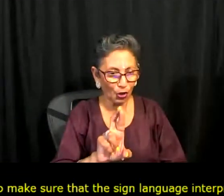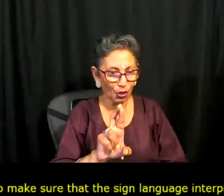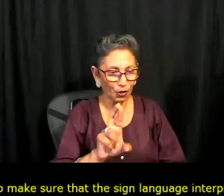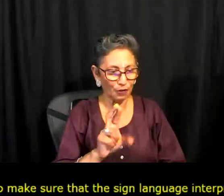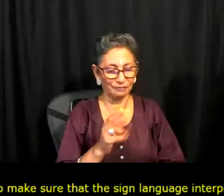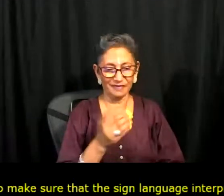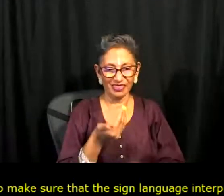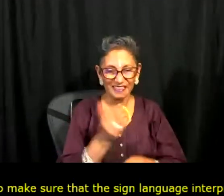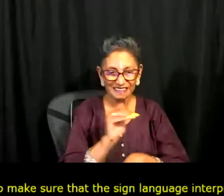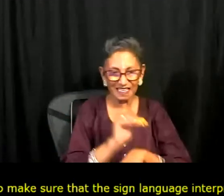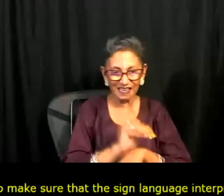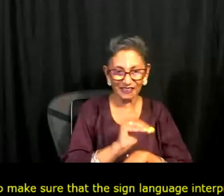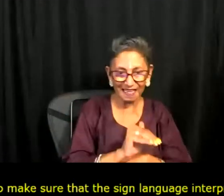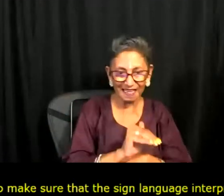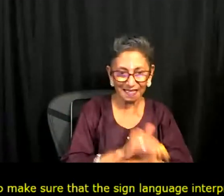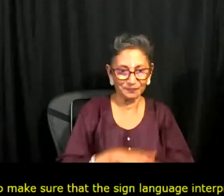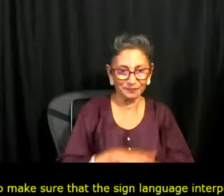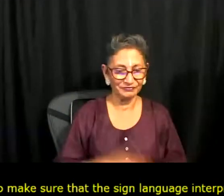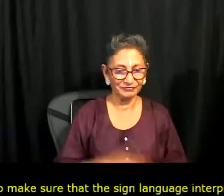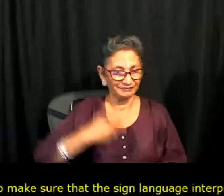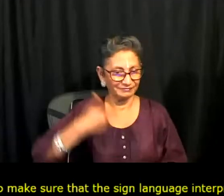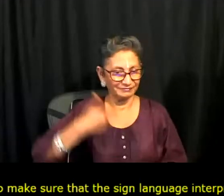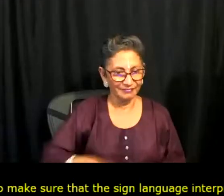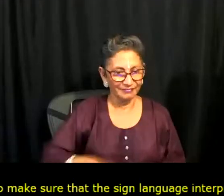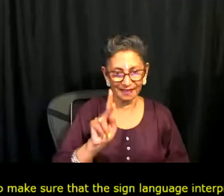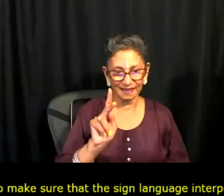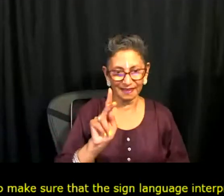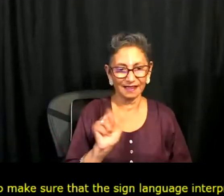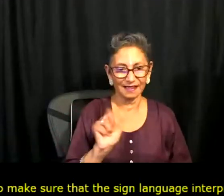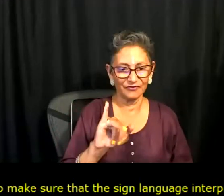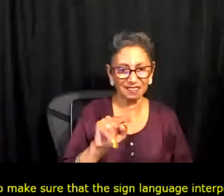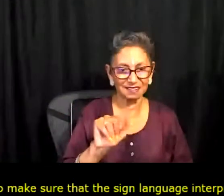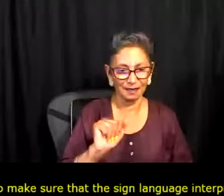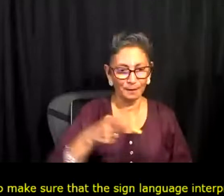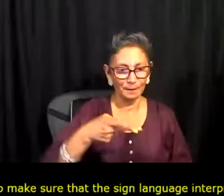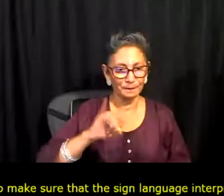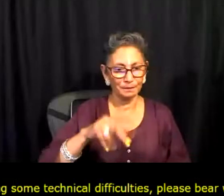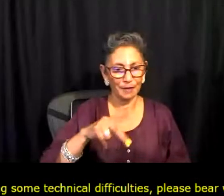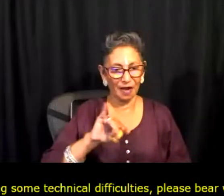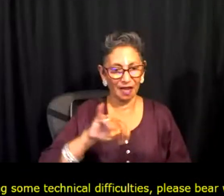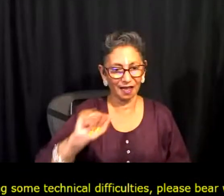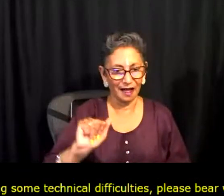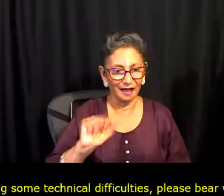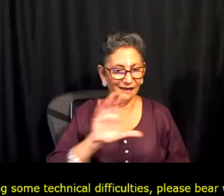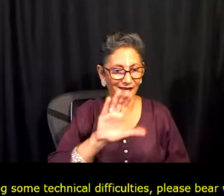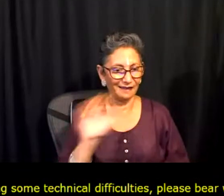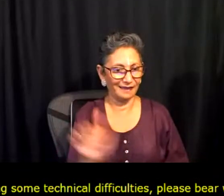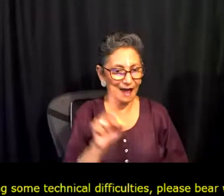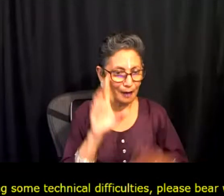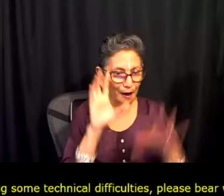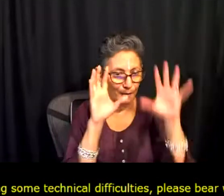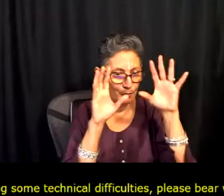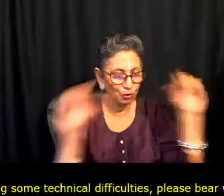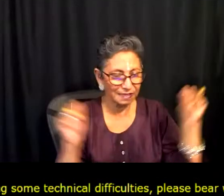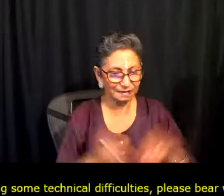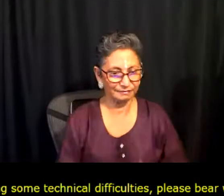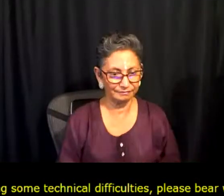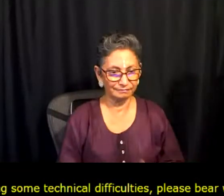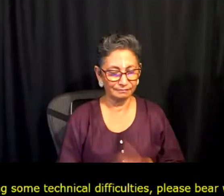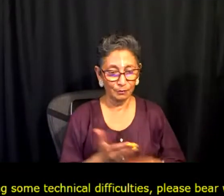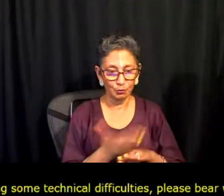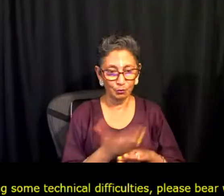Let me give you a big welcome to our webinar for this evening. I am